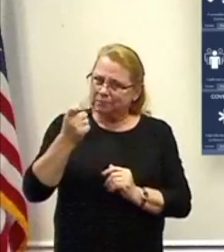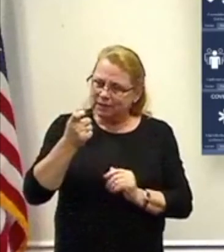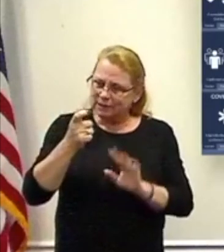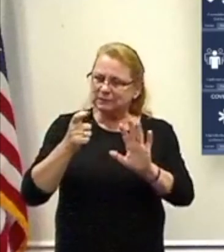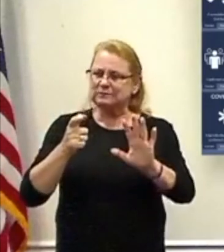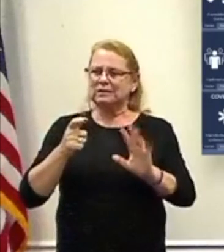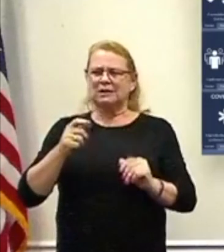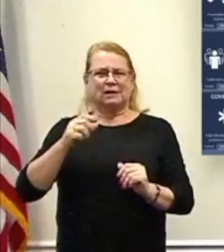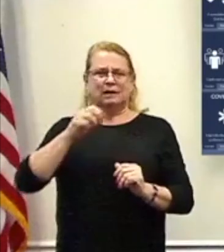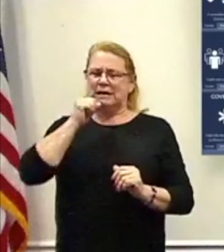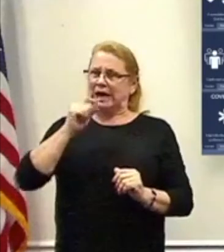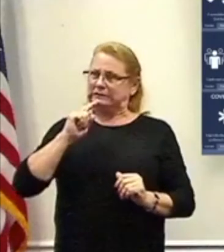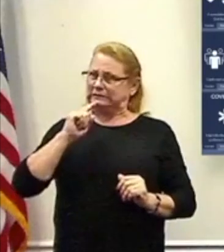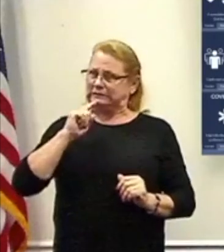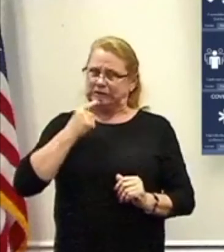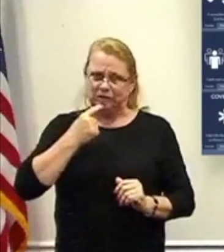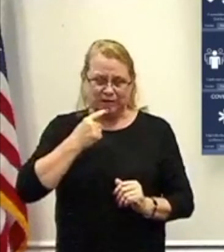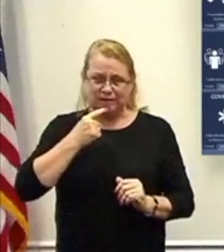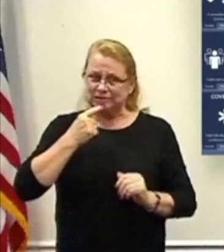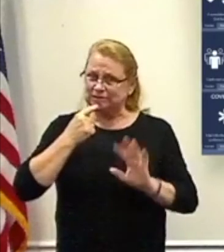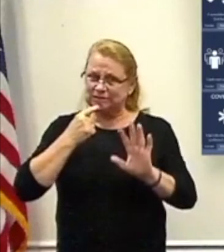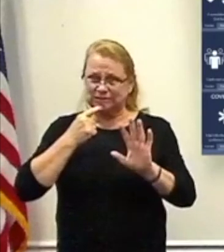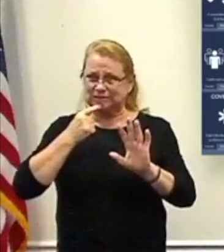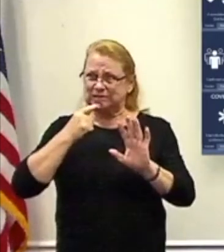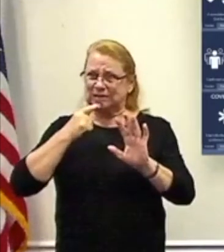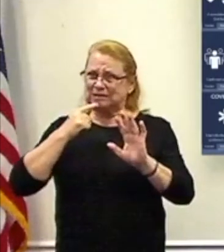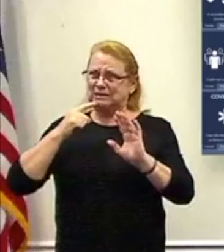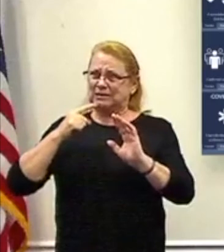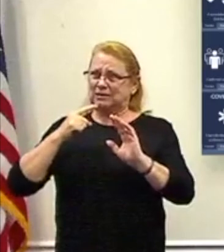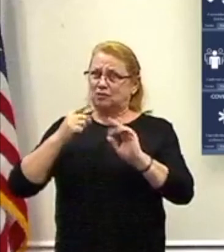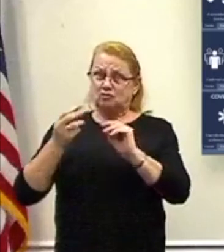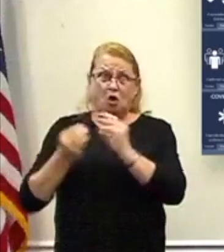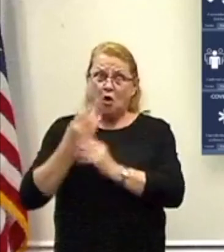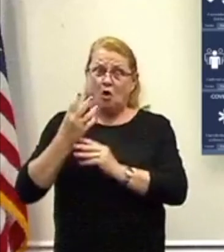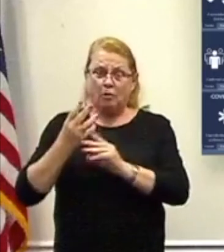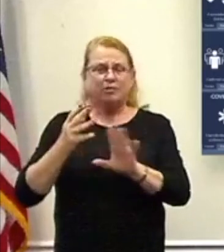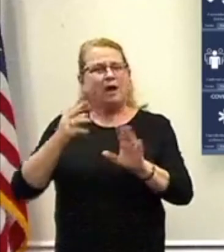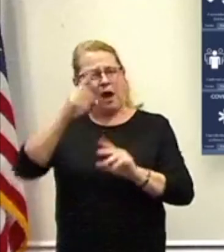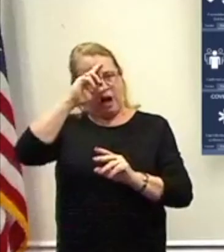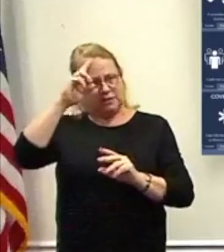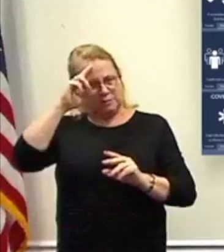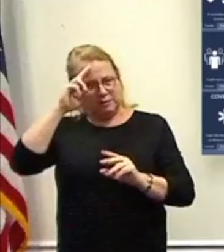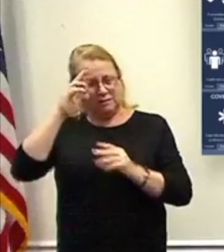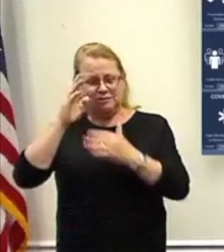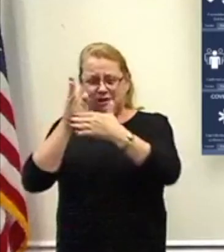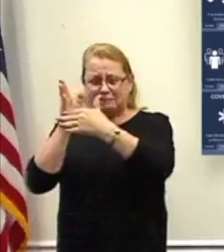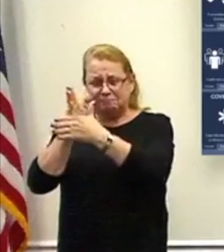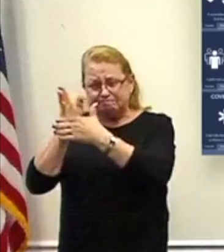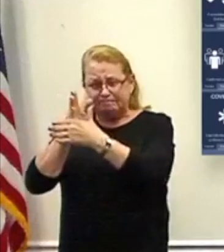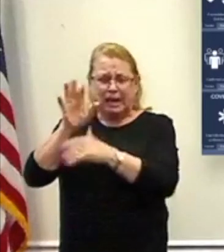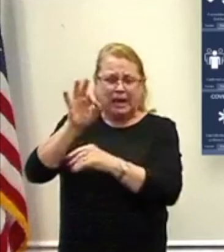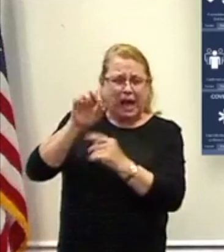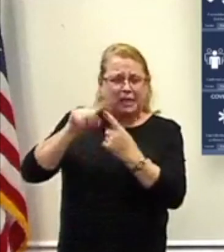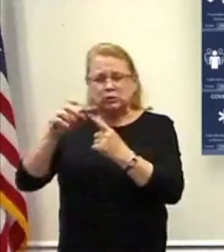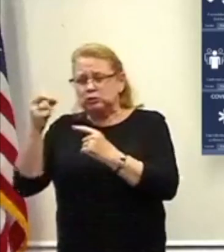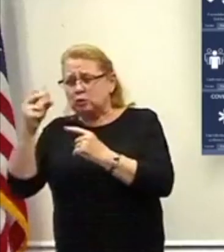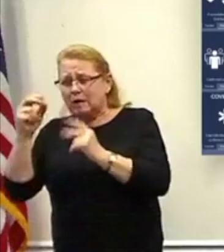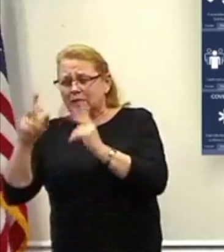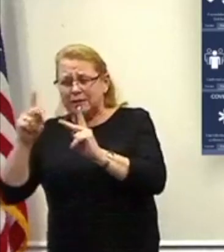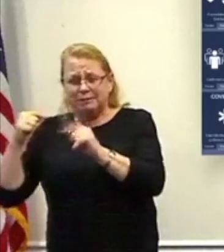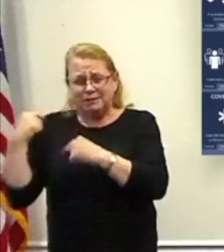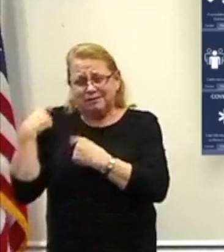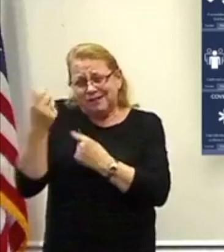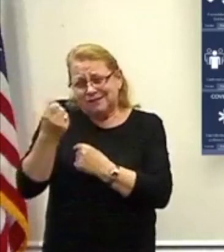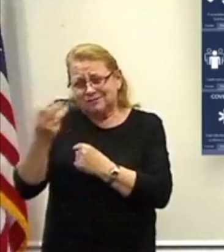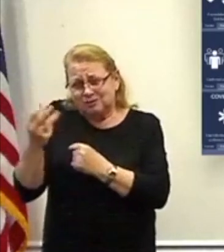Hospitalizations have hovered at about 12, between 9 and 12 these last several weeks, and we continue to maintain,